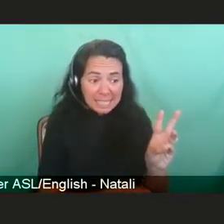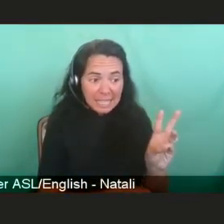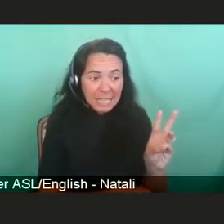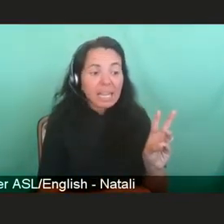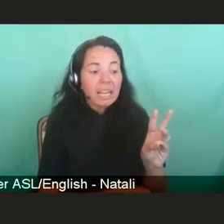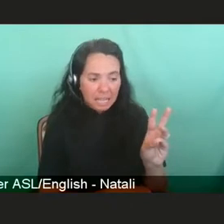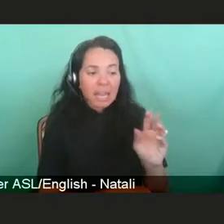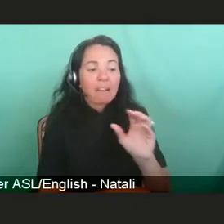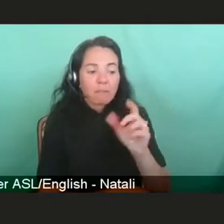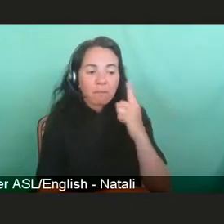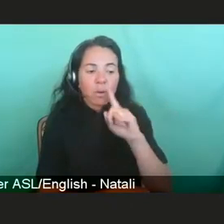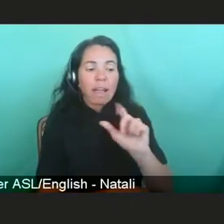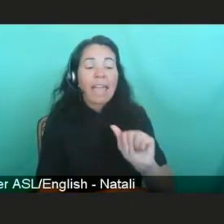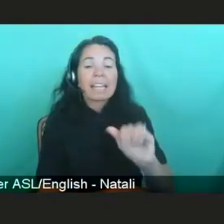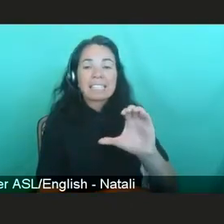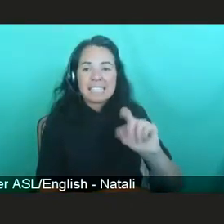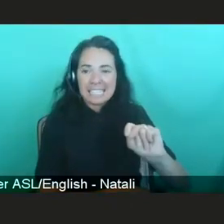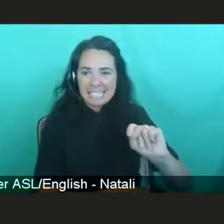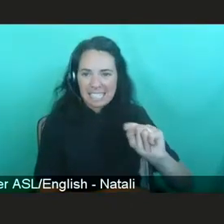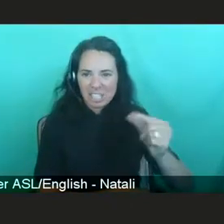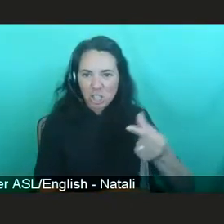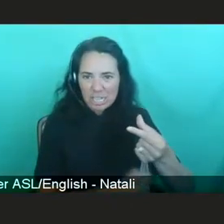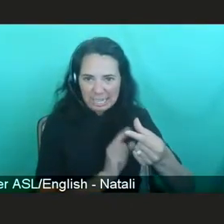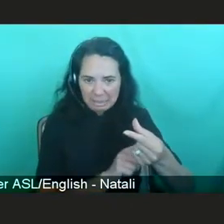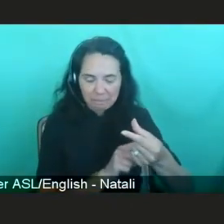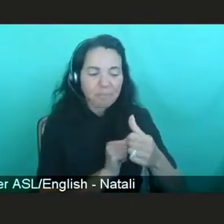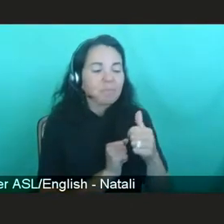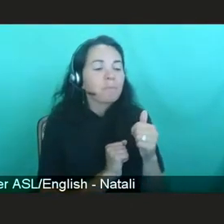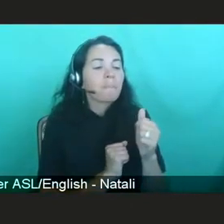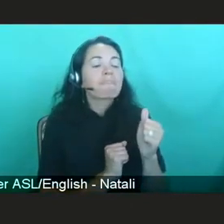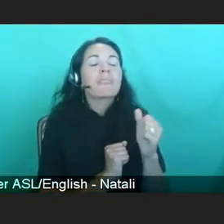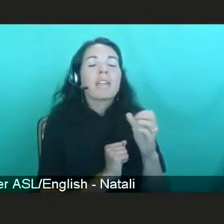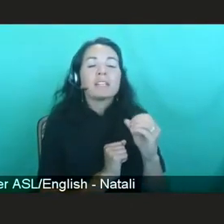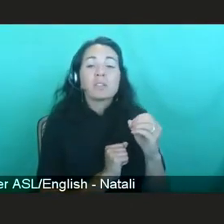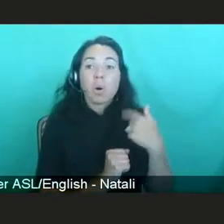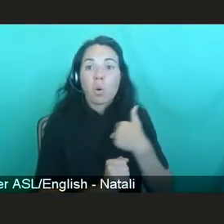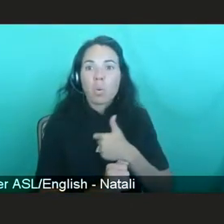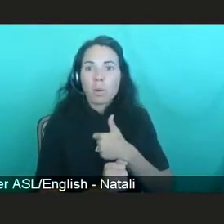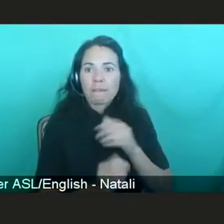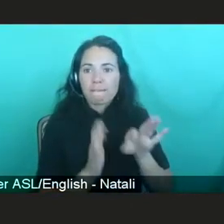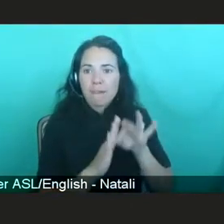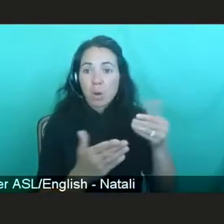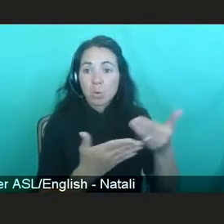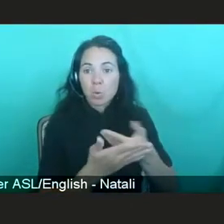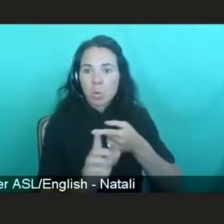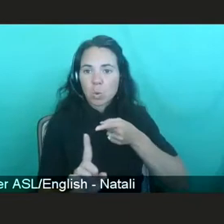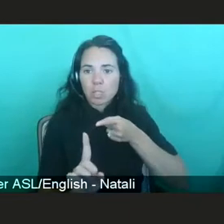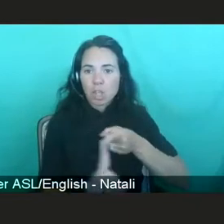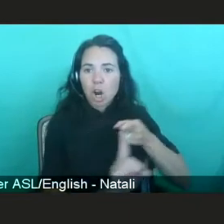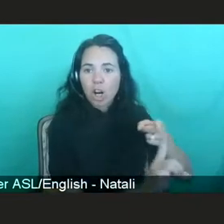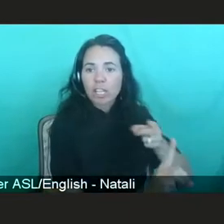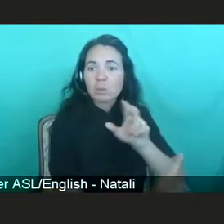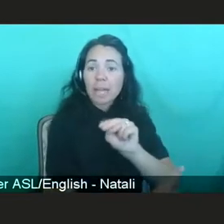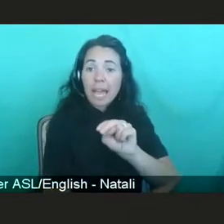combination drugs. Pharmaceutical industry started coming up with new targets other than nucleosides. We had two nucleosides, and then we had the